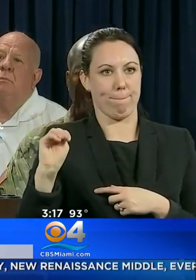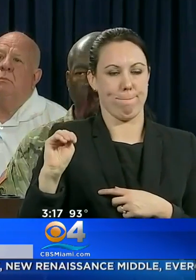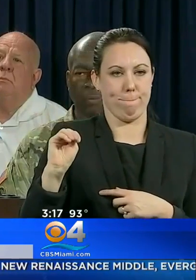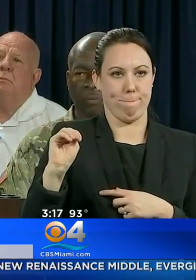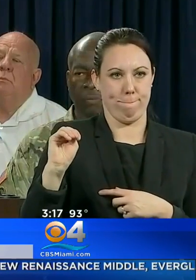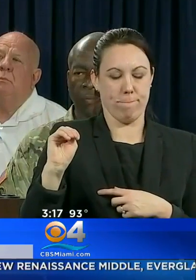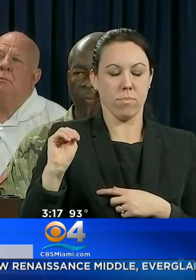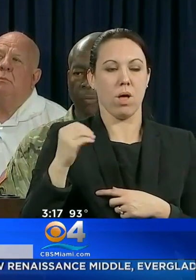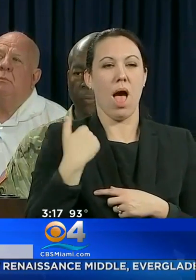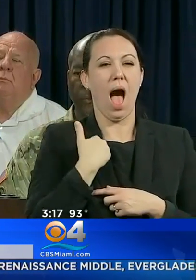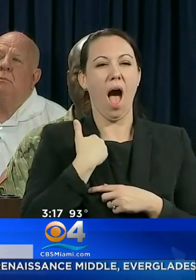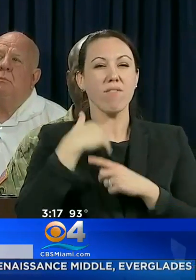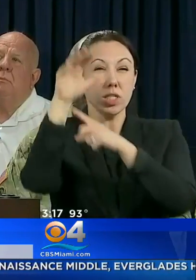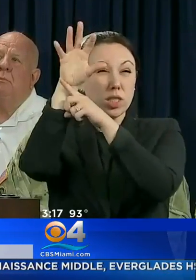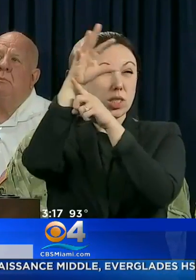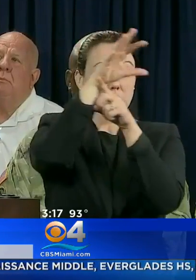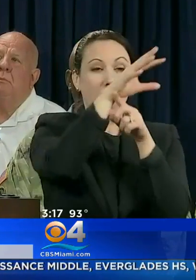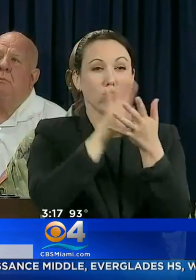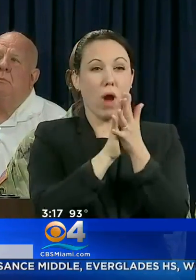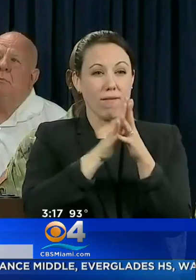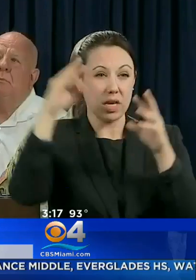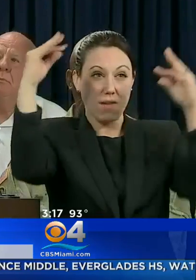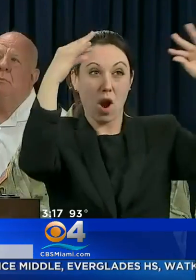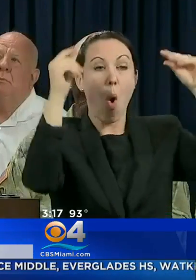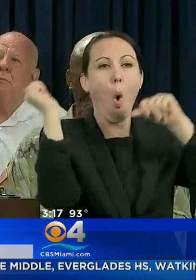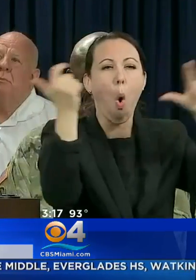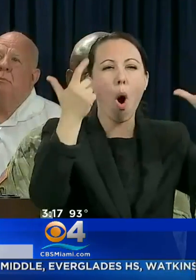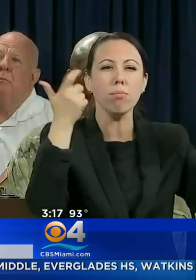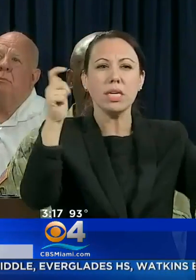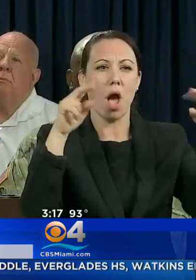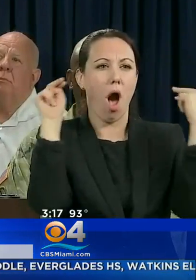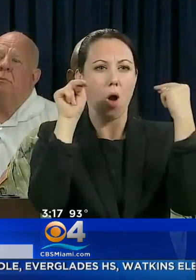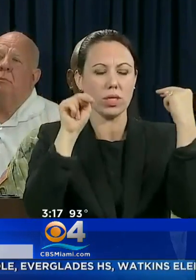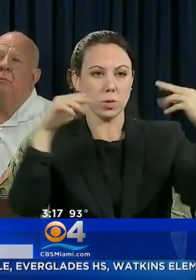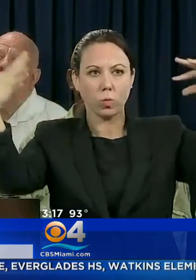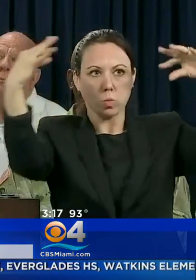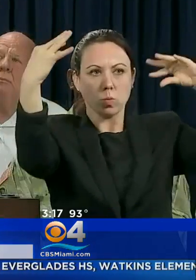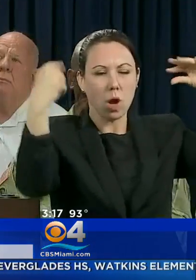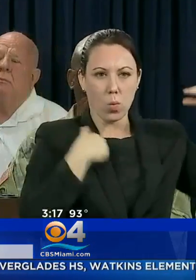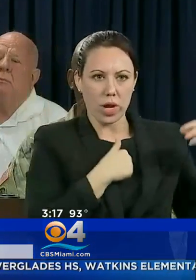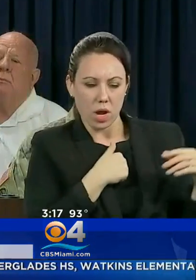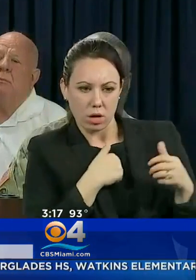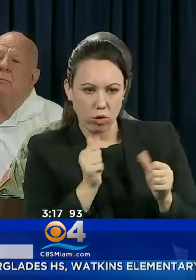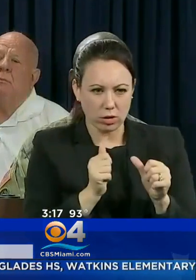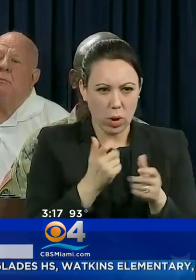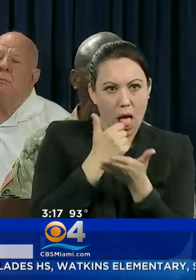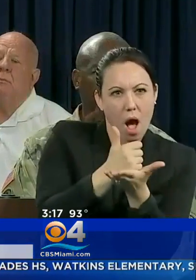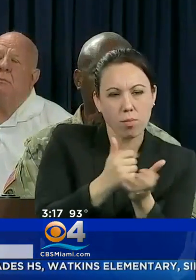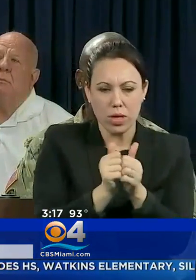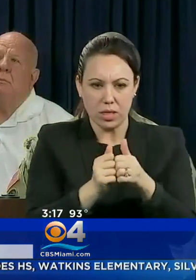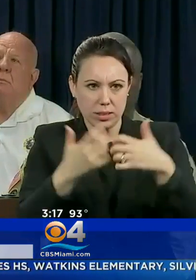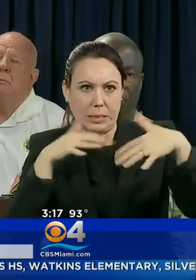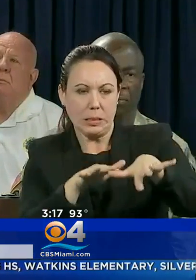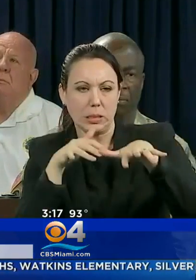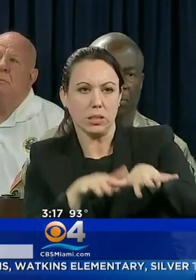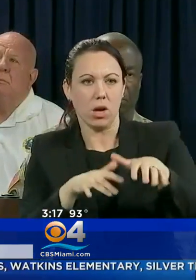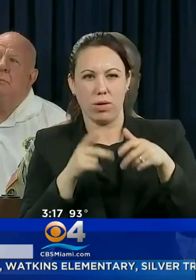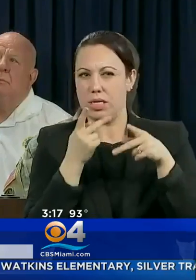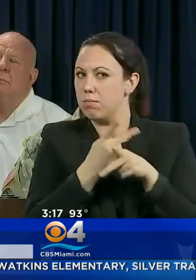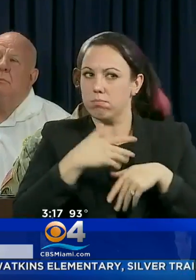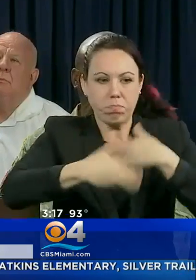WE HAVE TRAFFIC CAMERAS ON EVERY MAJOR HIGHWAY IN FLORIDA AND WE'RE CLEARING TRAFFIC ISSUES IN REAL-TIME SO WE CAN KEEP PEOPLE MOVING.